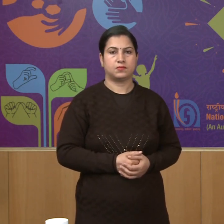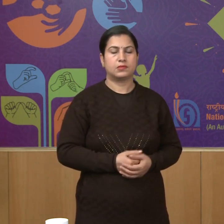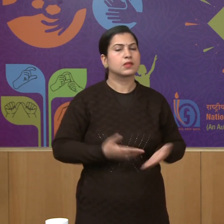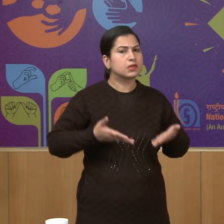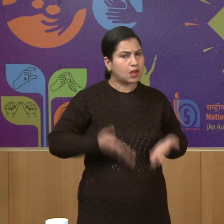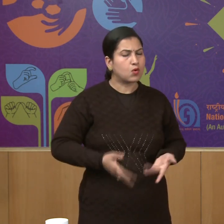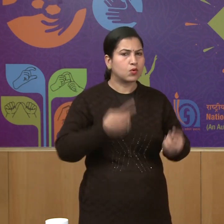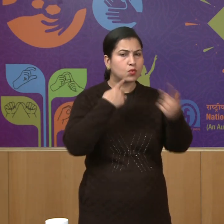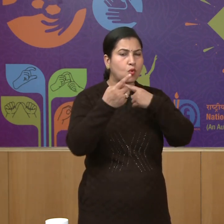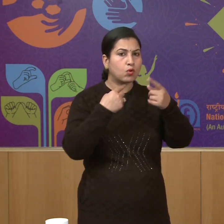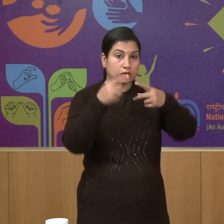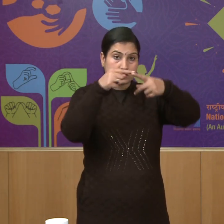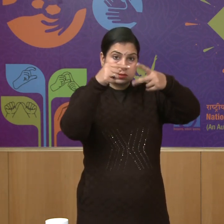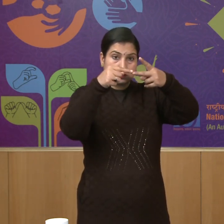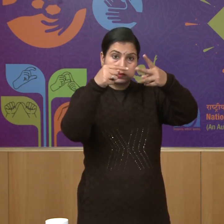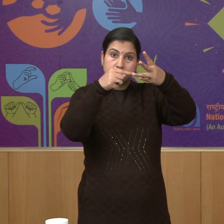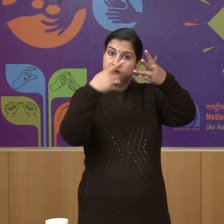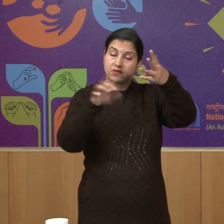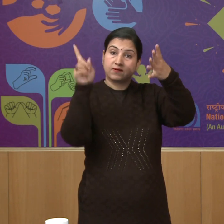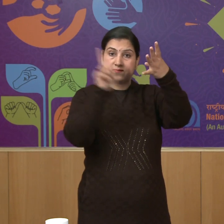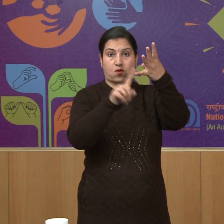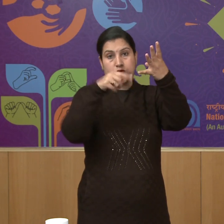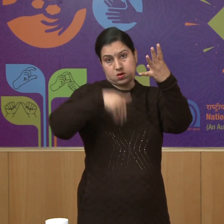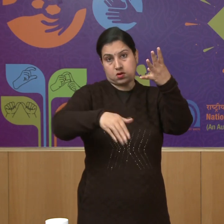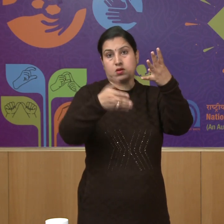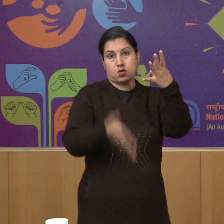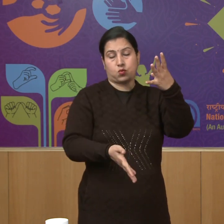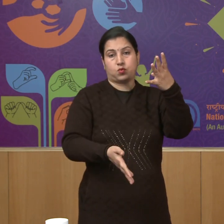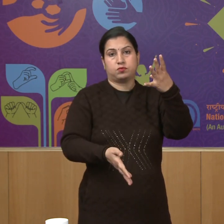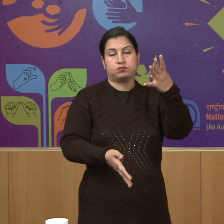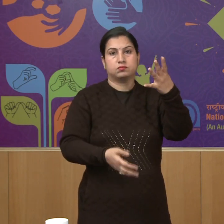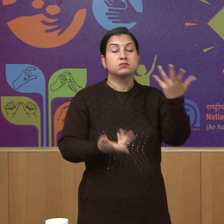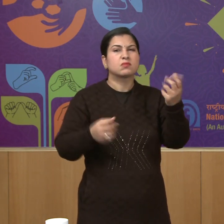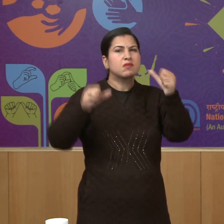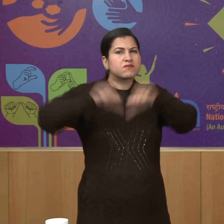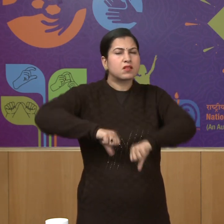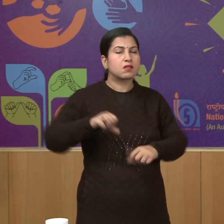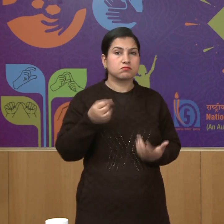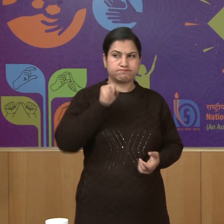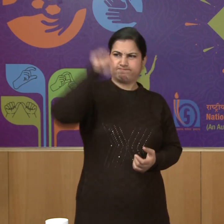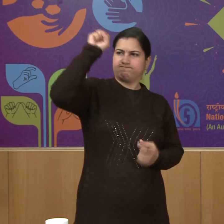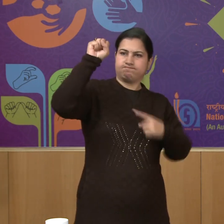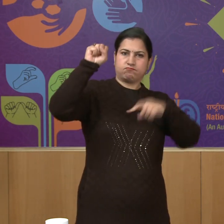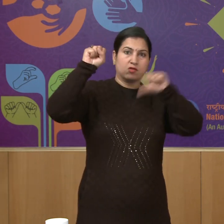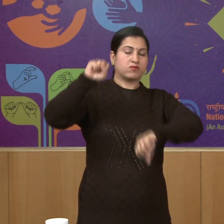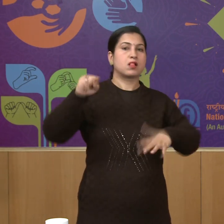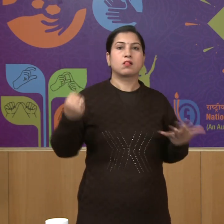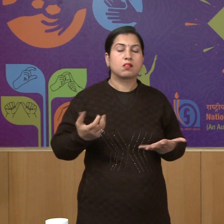now we will discuss the fourth reason of the failure of the revolt of